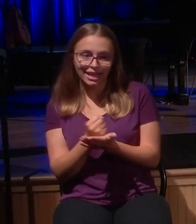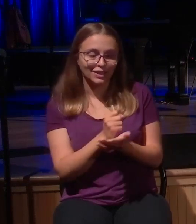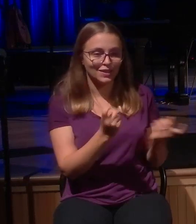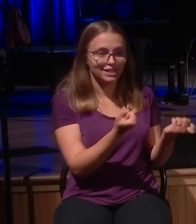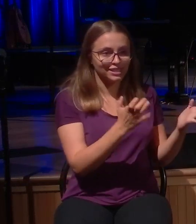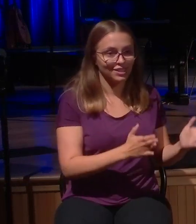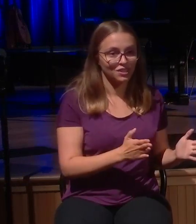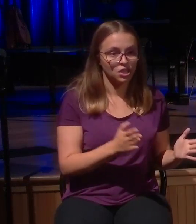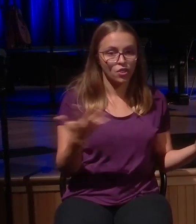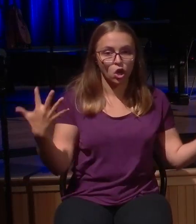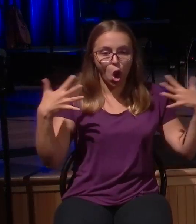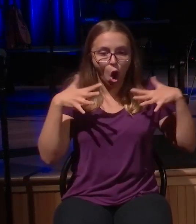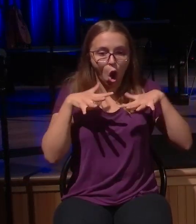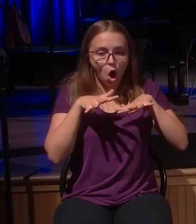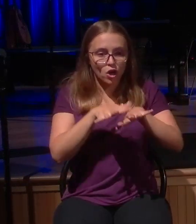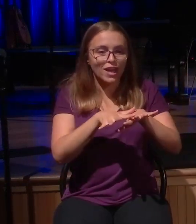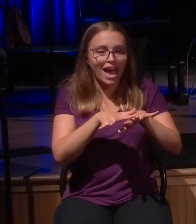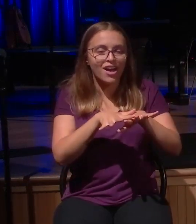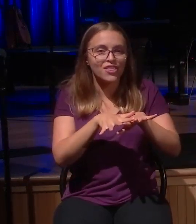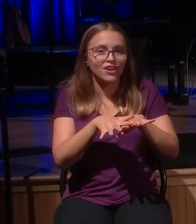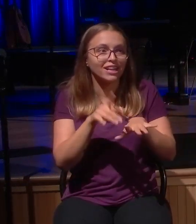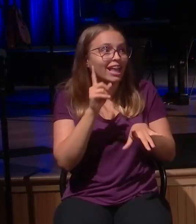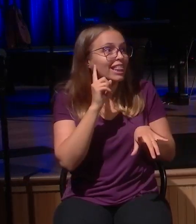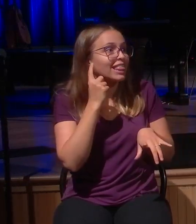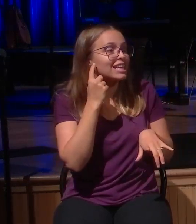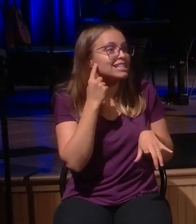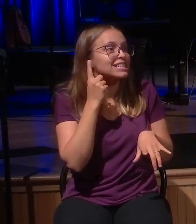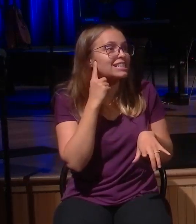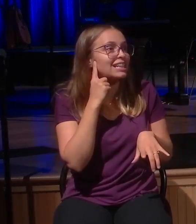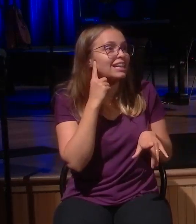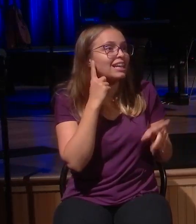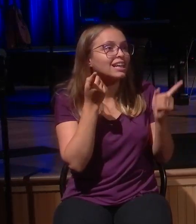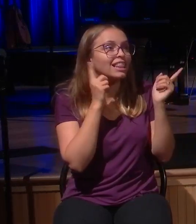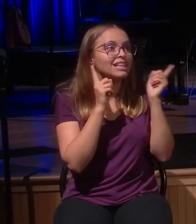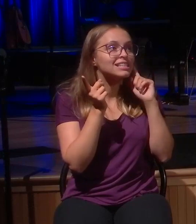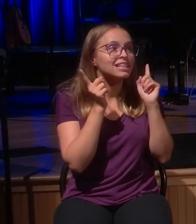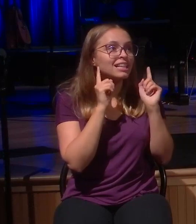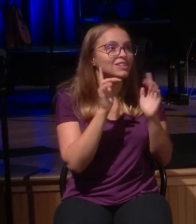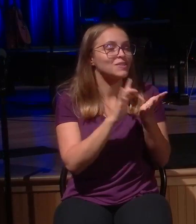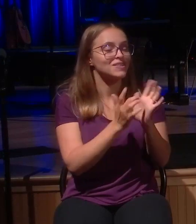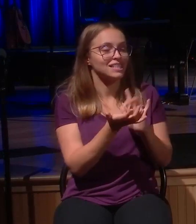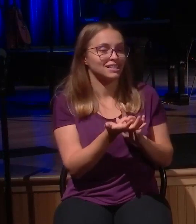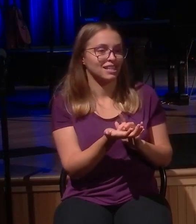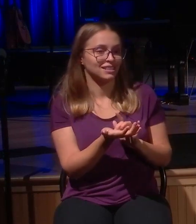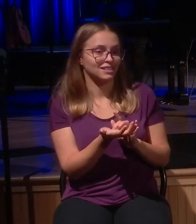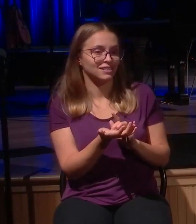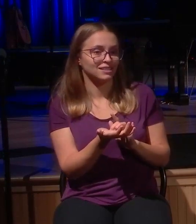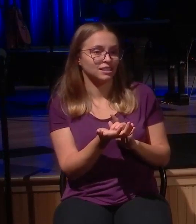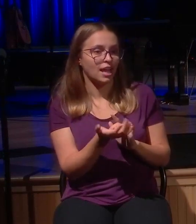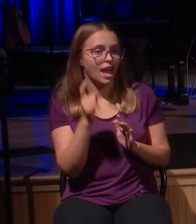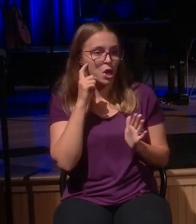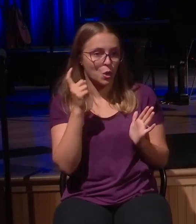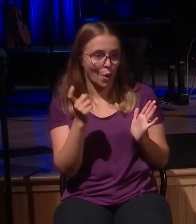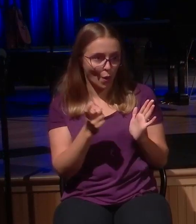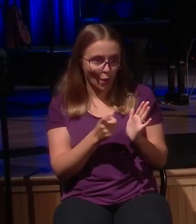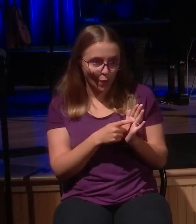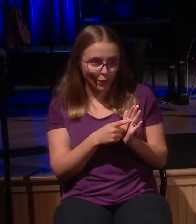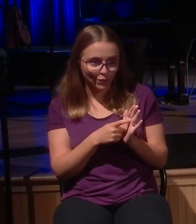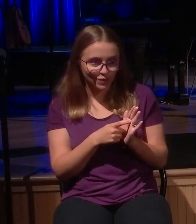all gathered around celebrating and listening to Jesus. And notice, and the Pharisees and the